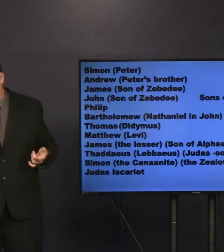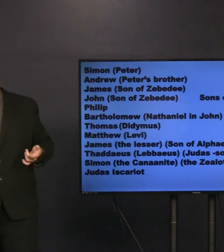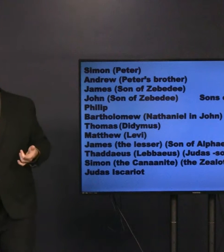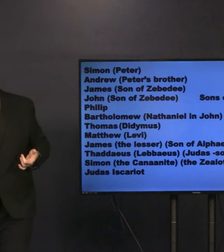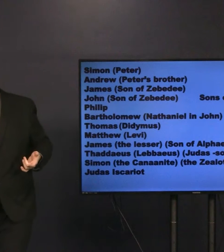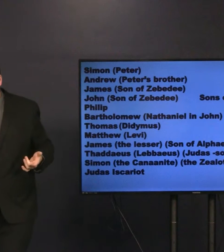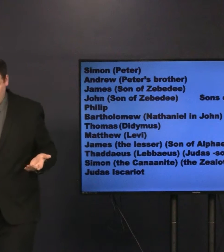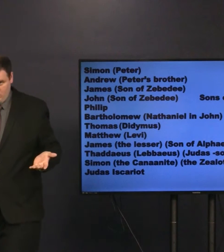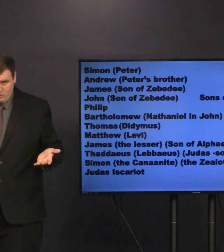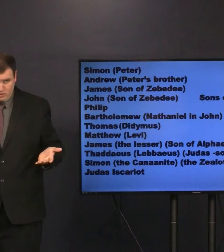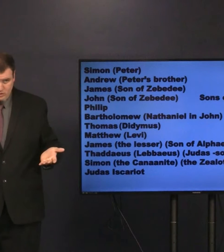first. You know why?